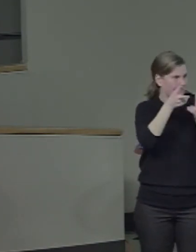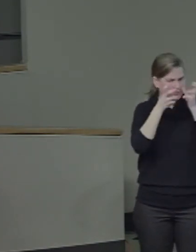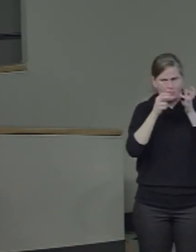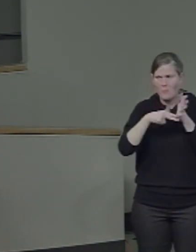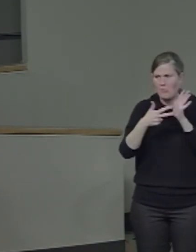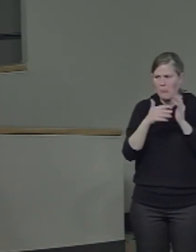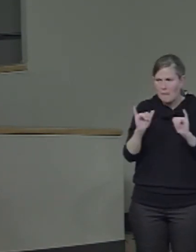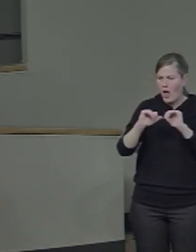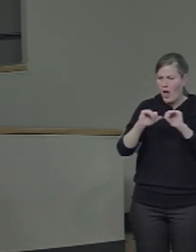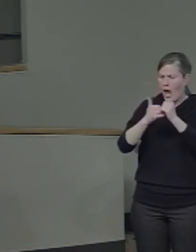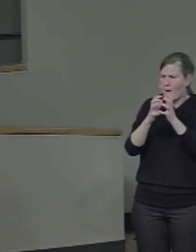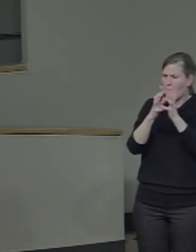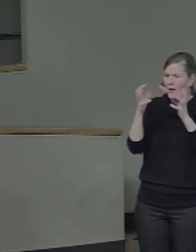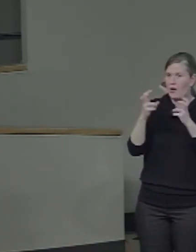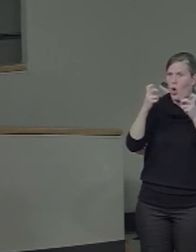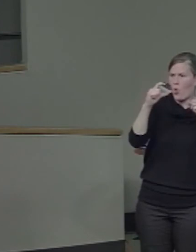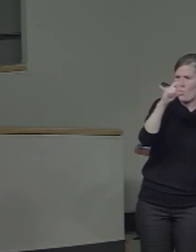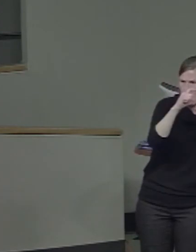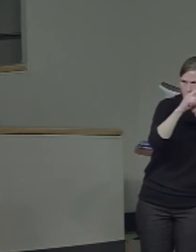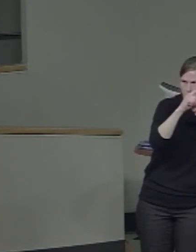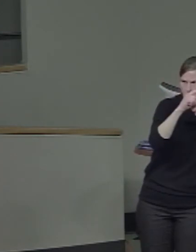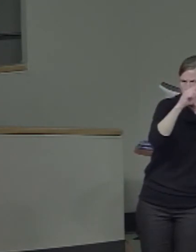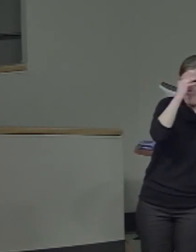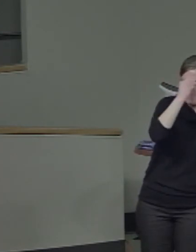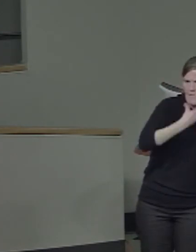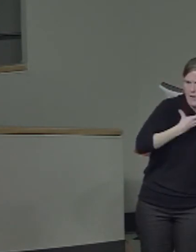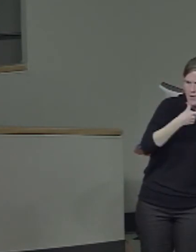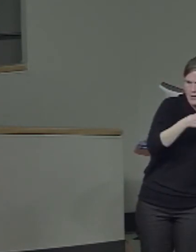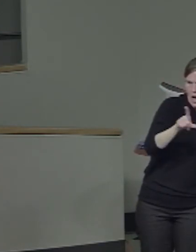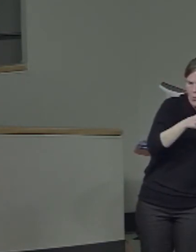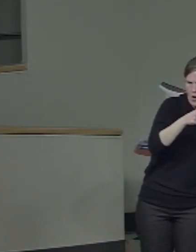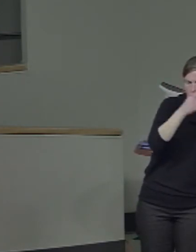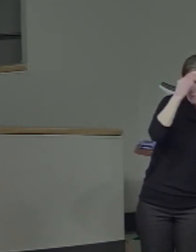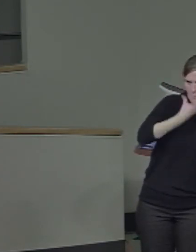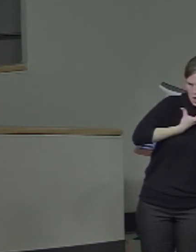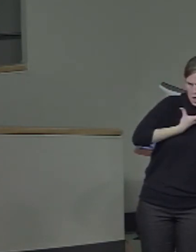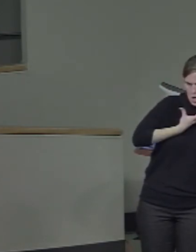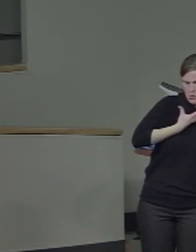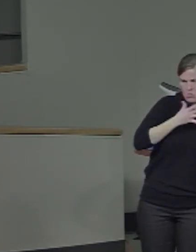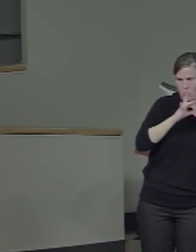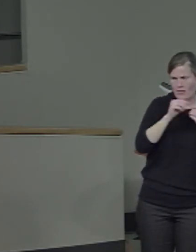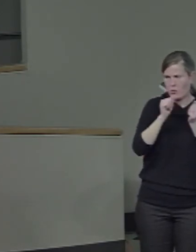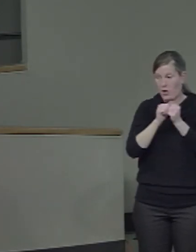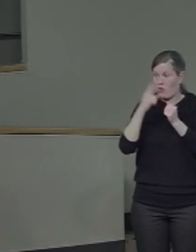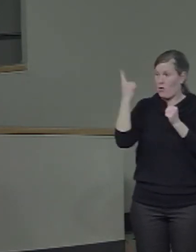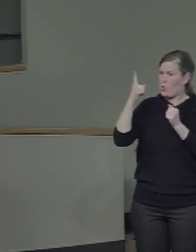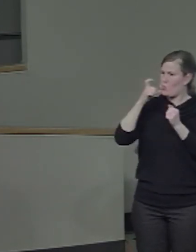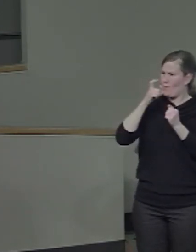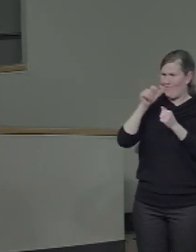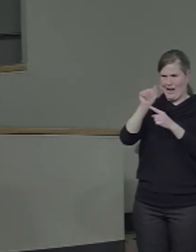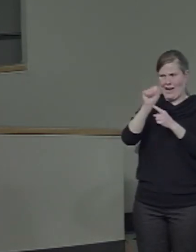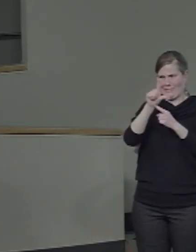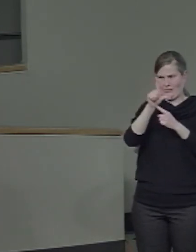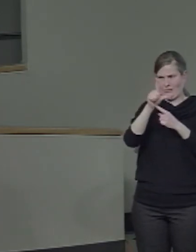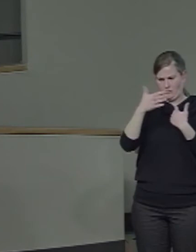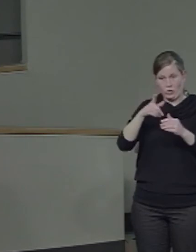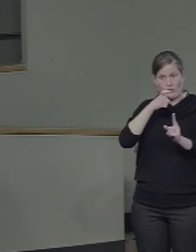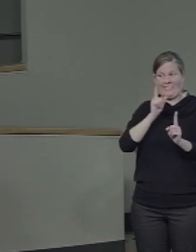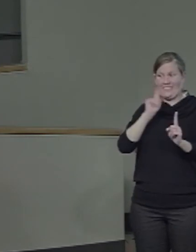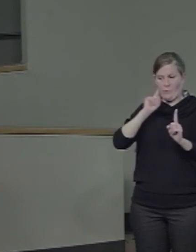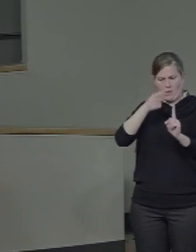are providing language-related information is, I think, reduced in a deaf signer. And moreover,